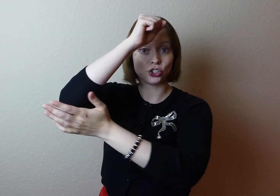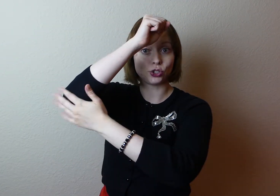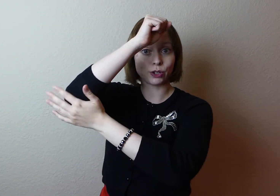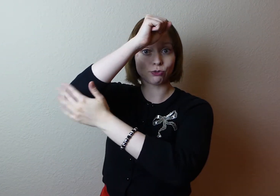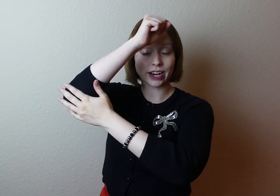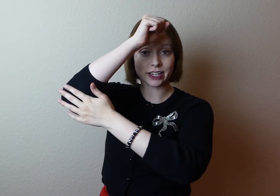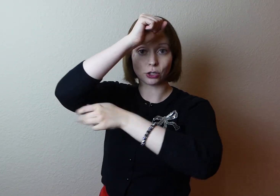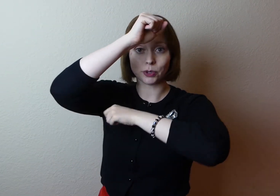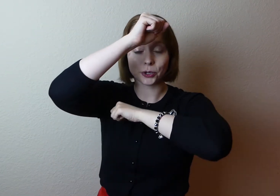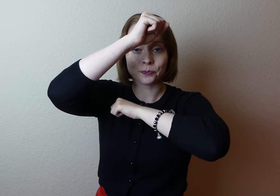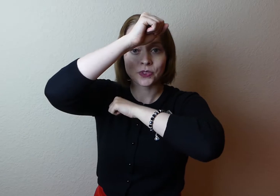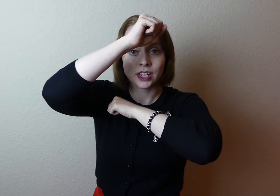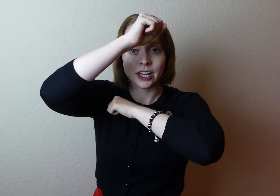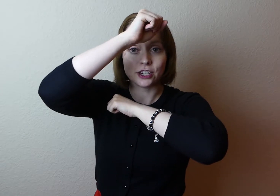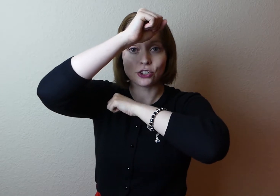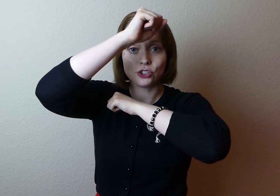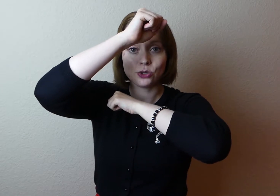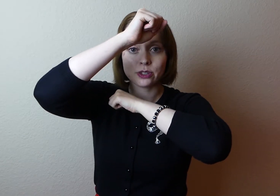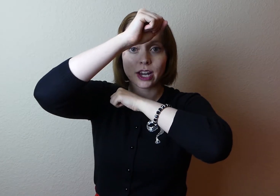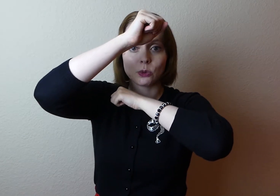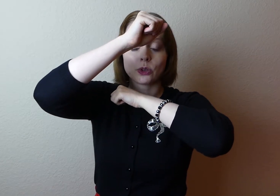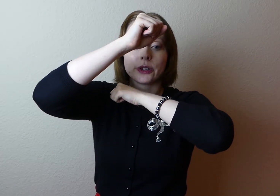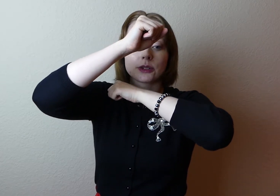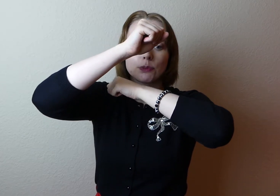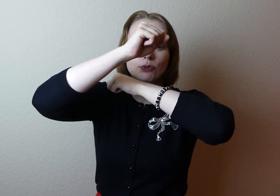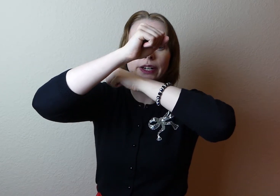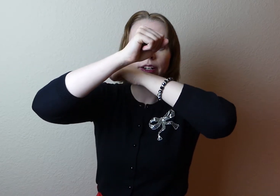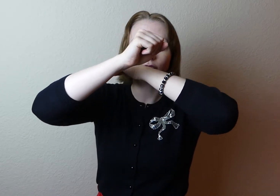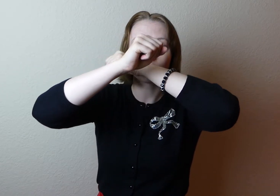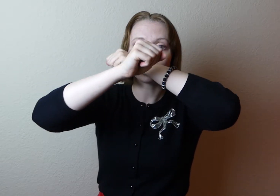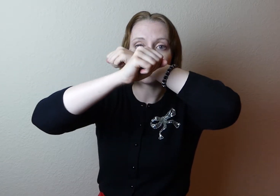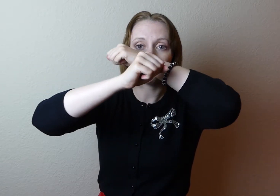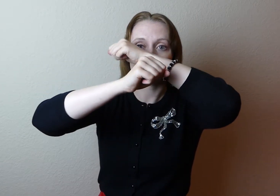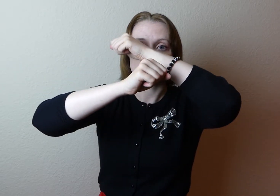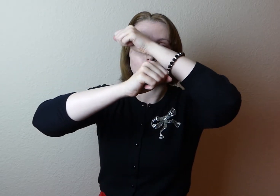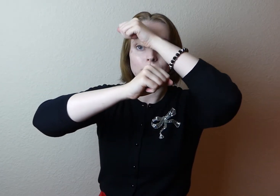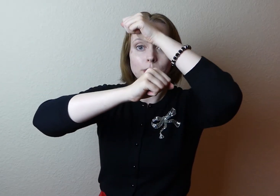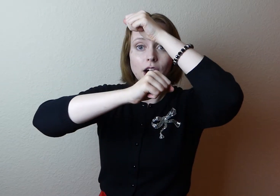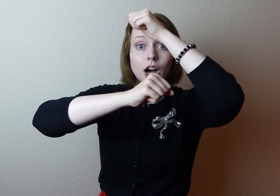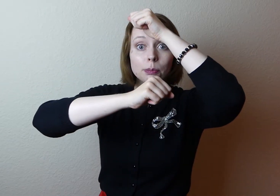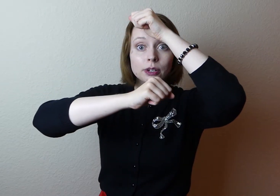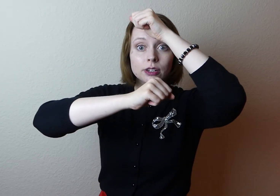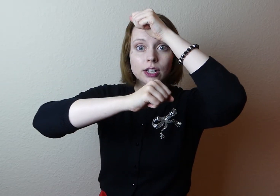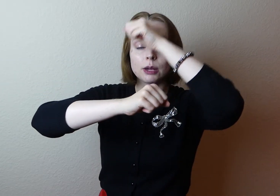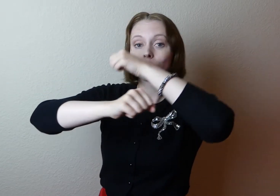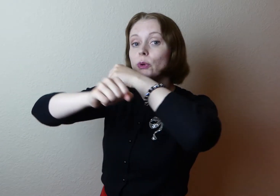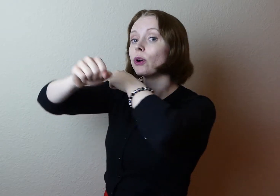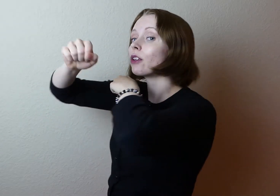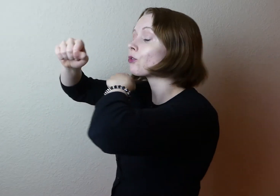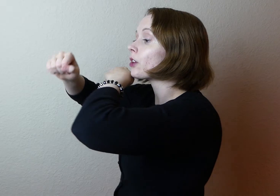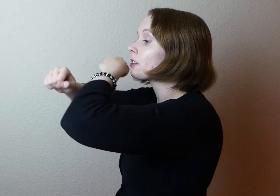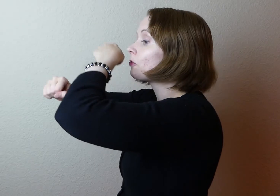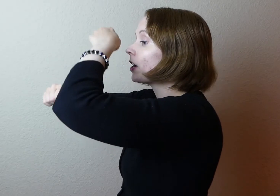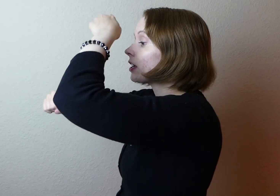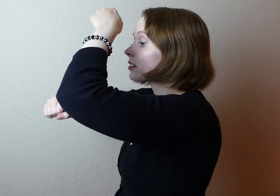to a right elbow. And to do that, we're going to bring our left arm up, but we want it in front of the face.